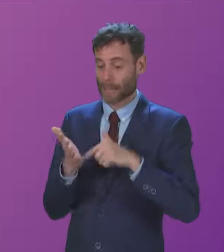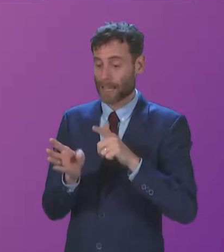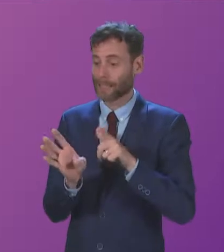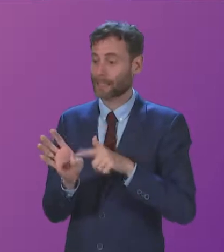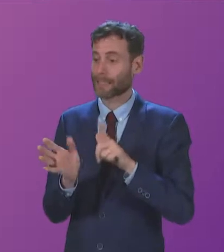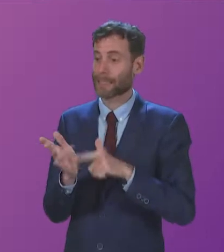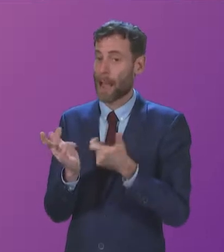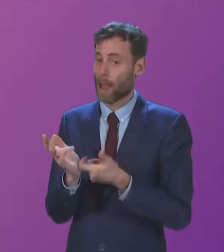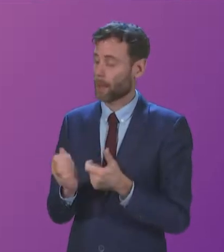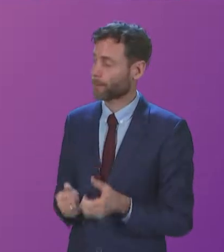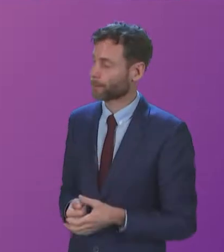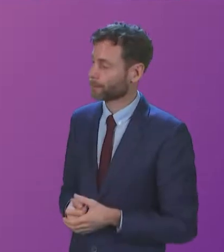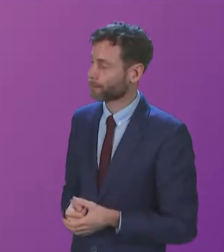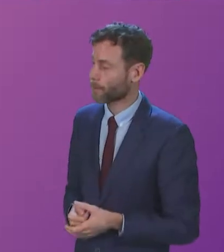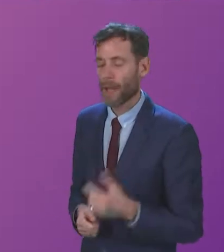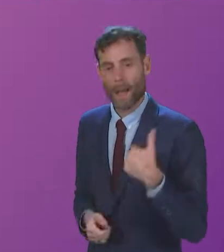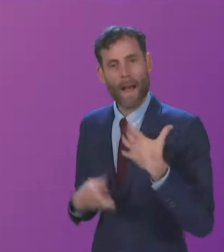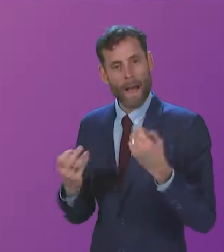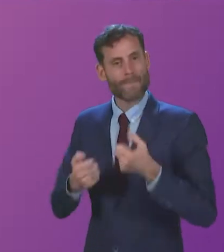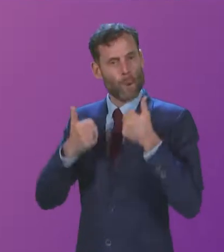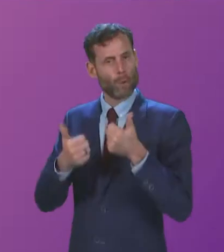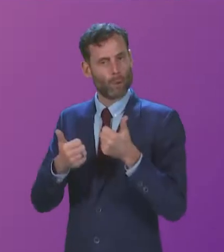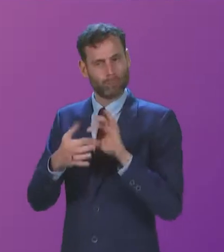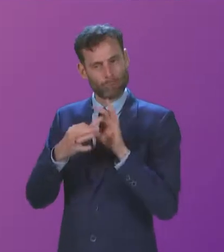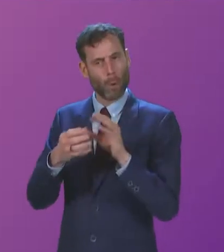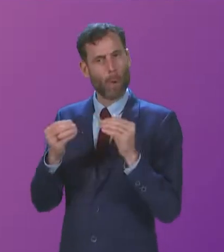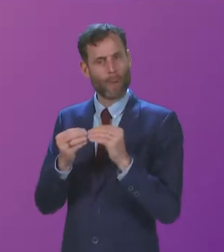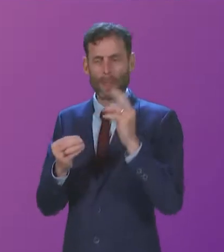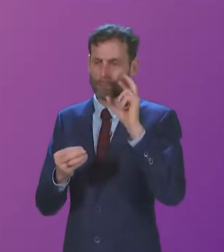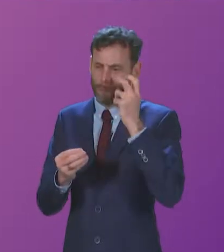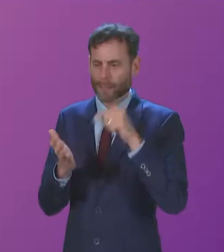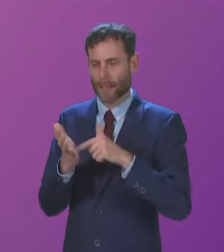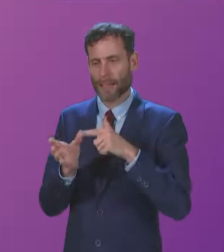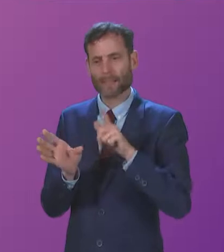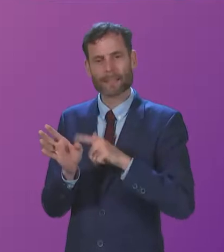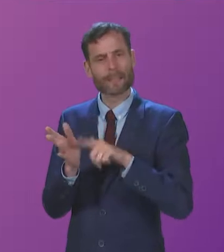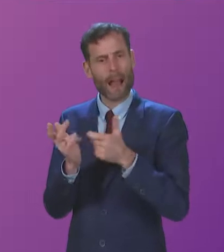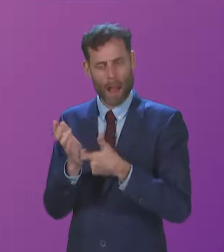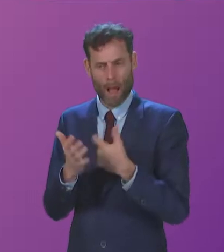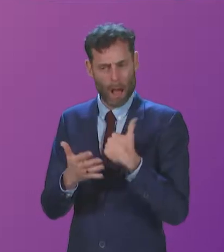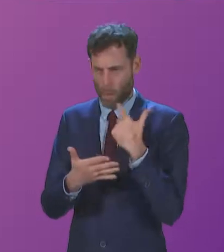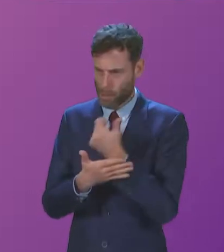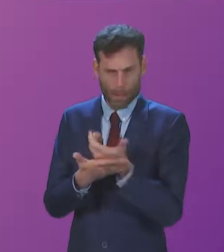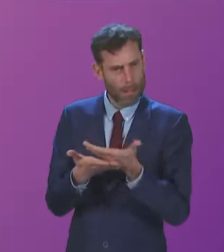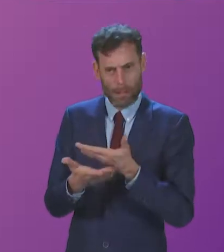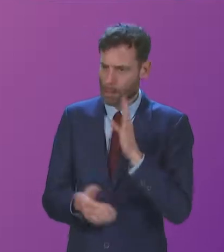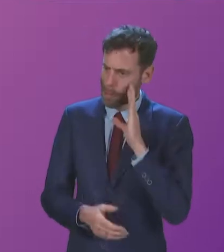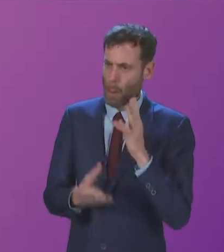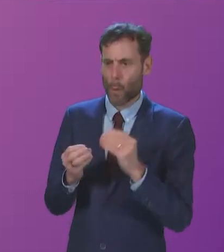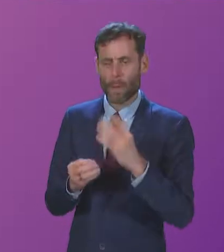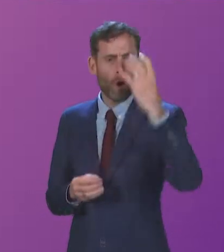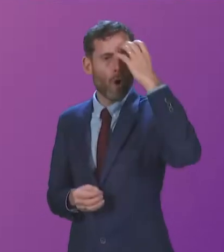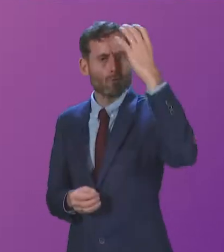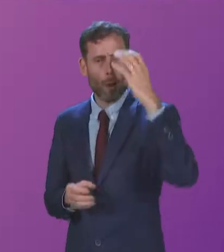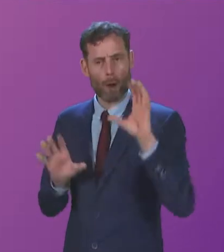Cabinet Secretary. I have a good relationship with Professor Taylor, and I look forward to meeting her again. And no, of course, I will continue to engage with Royal Colleges.